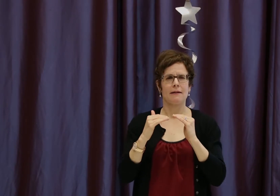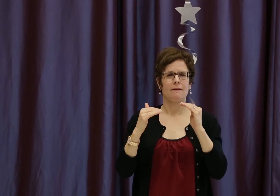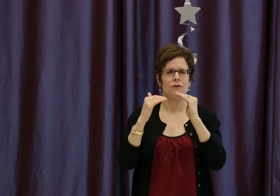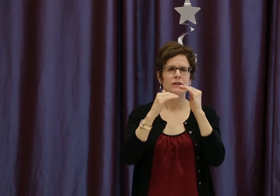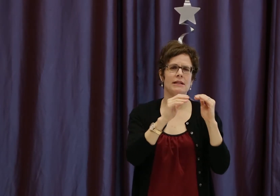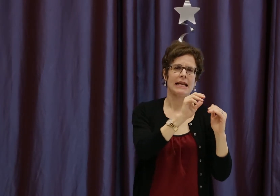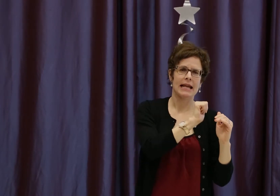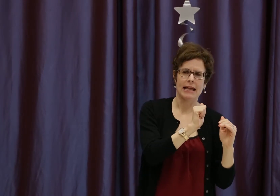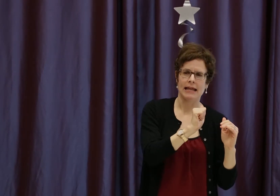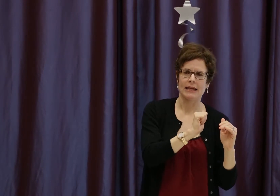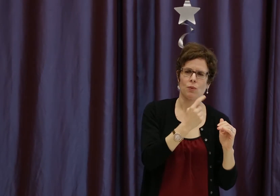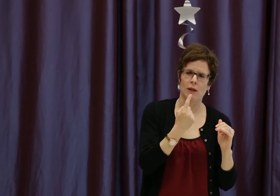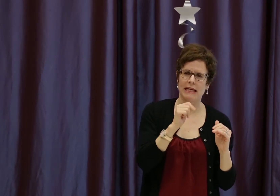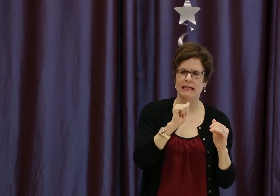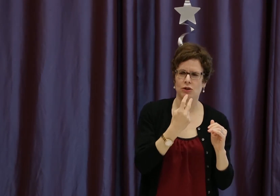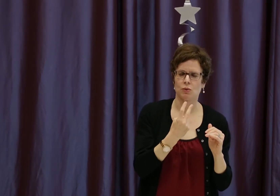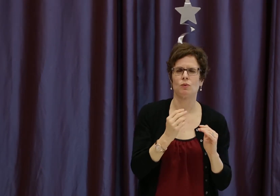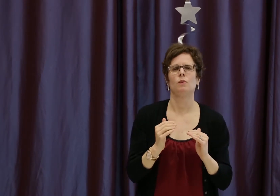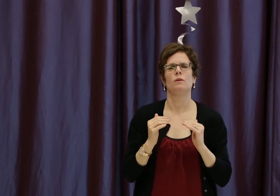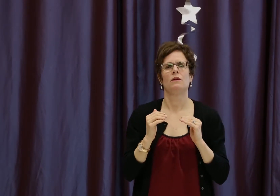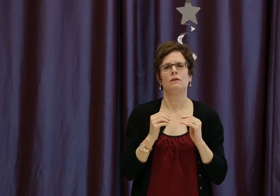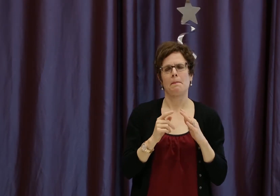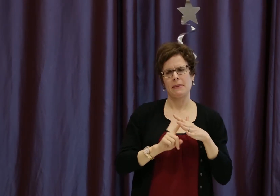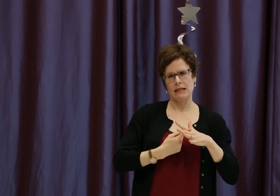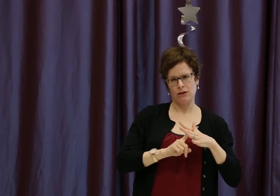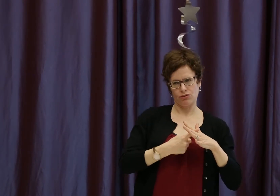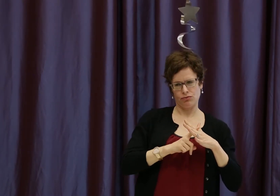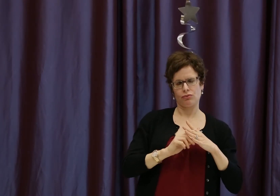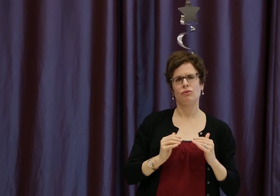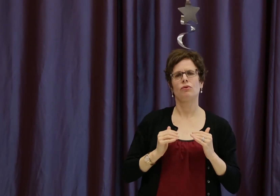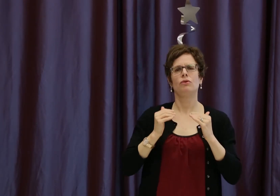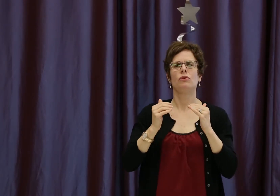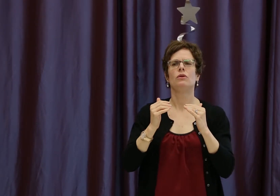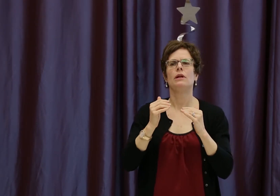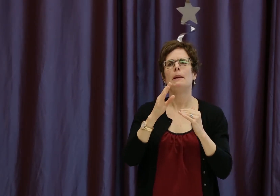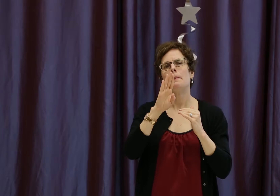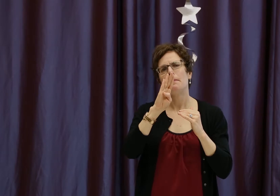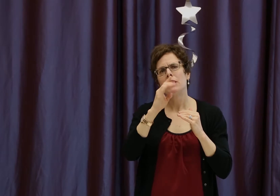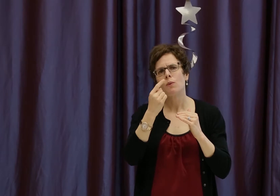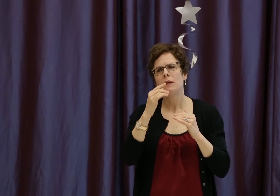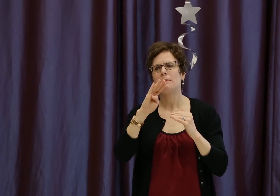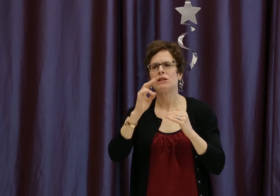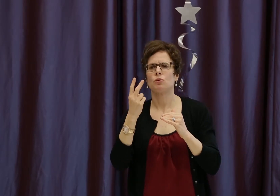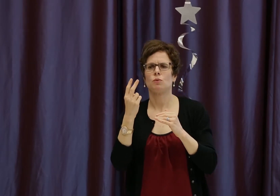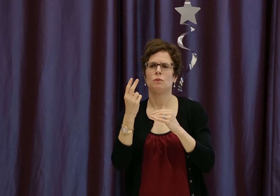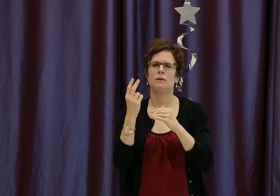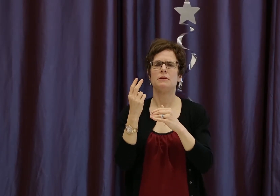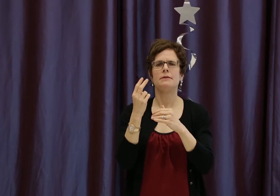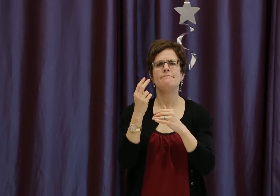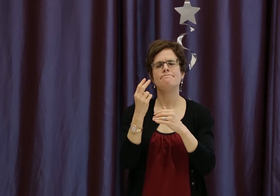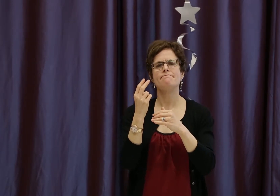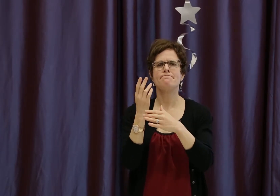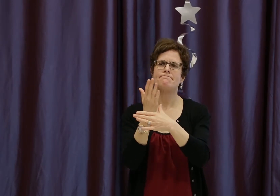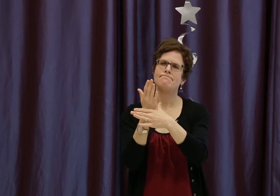The CEFR has a number of different levels. A1 and A2 at the beginner level. B1 and B2,